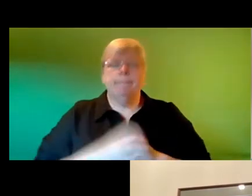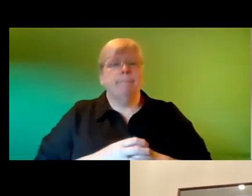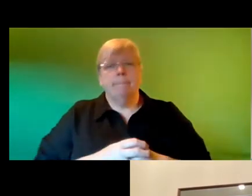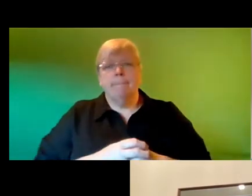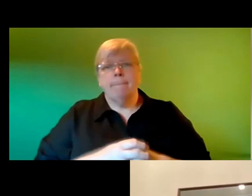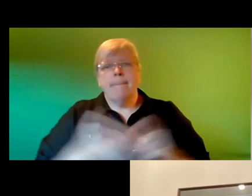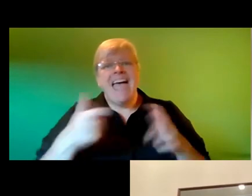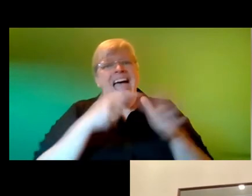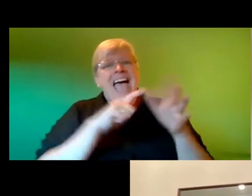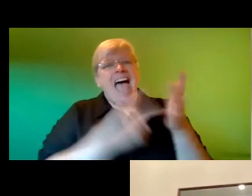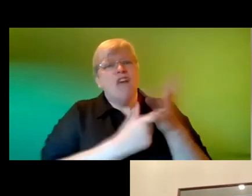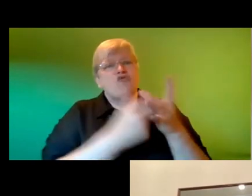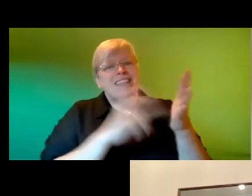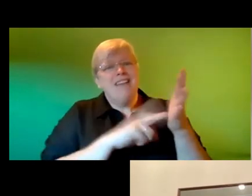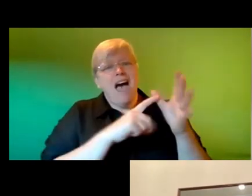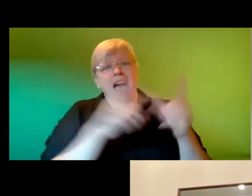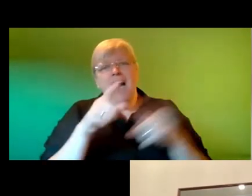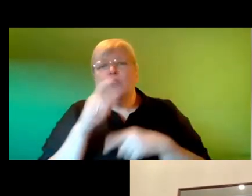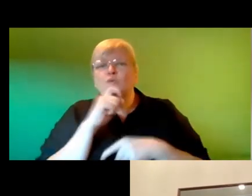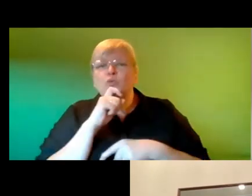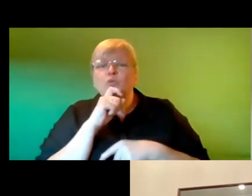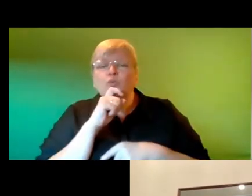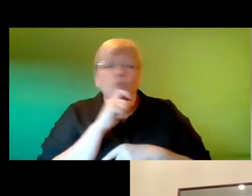about you karina or connor whoever wants to